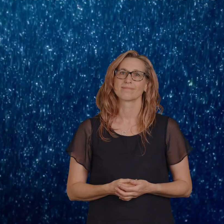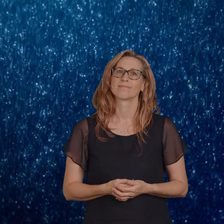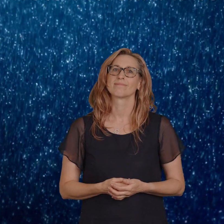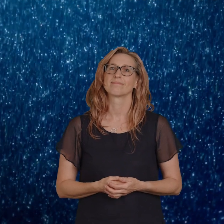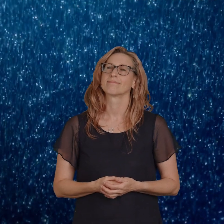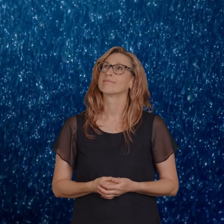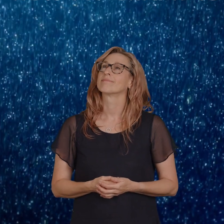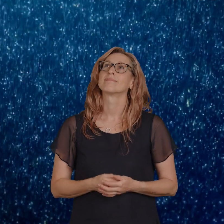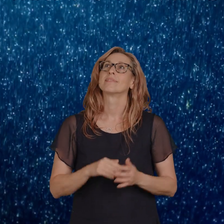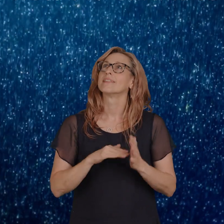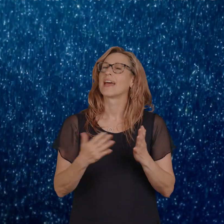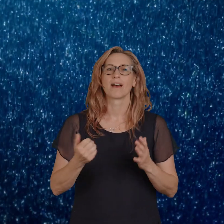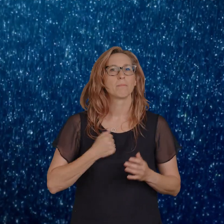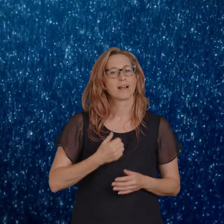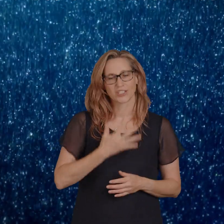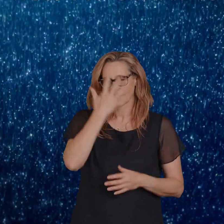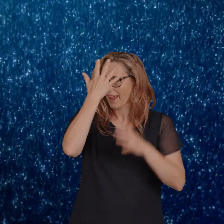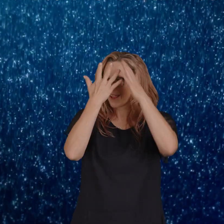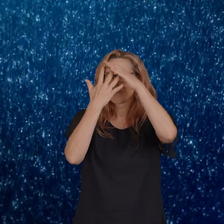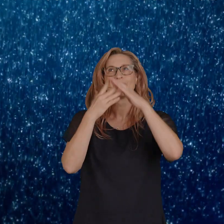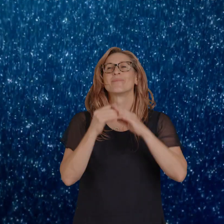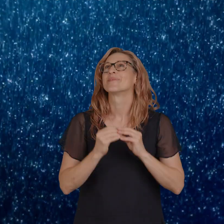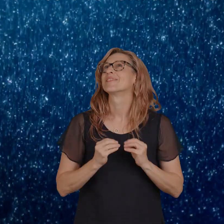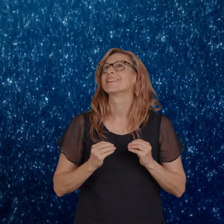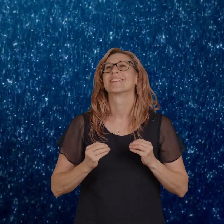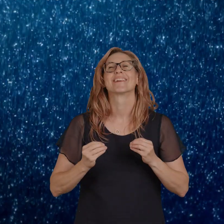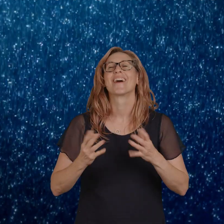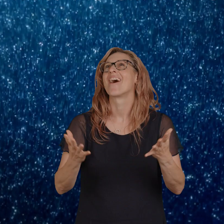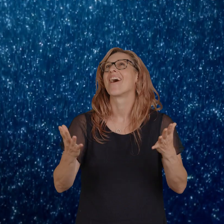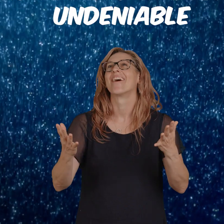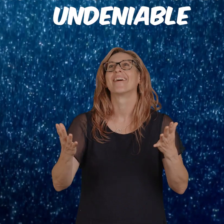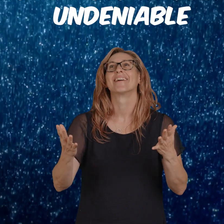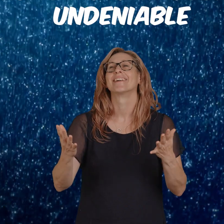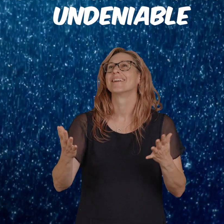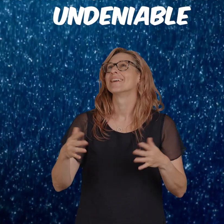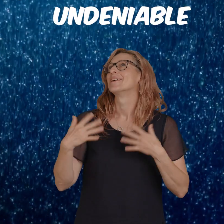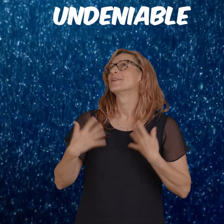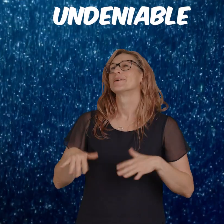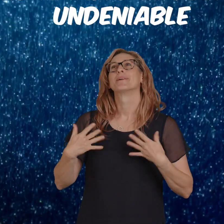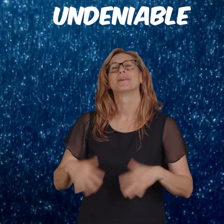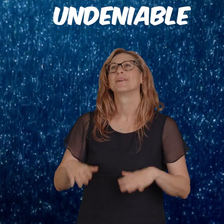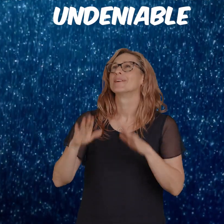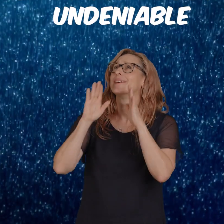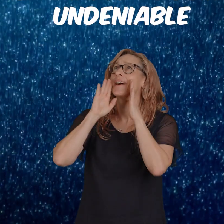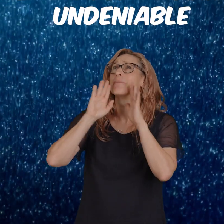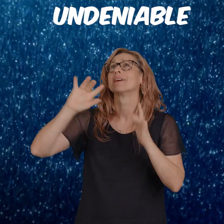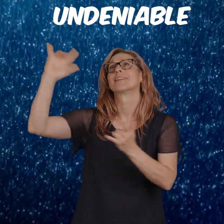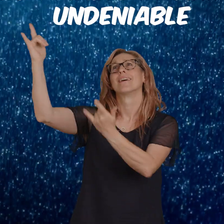And now my shame is gone. I stand amazed in your